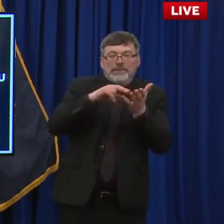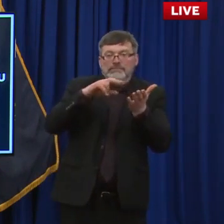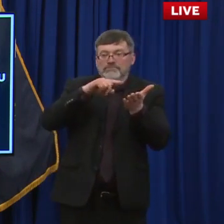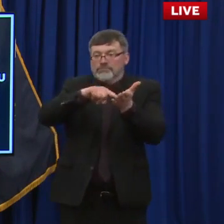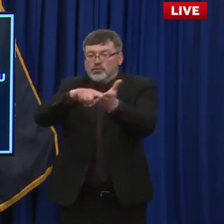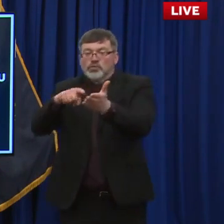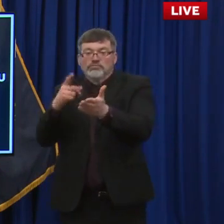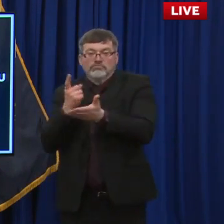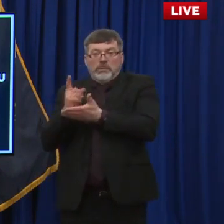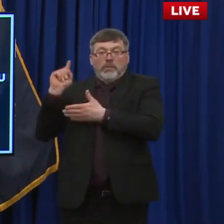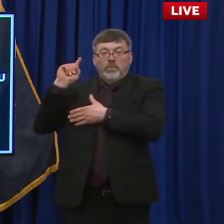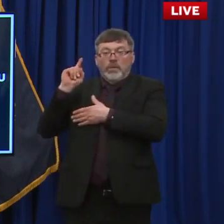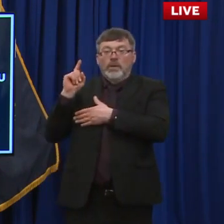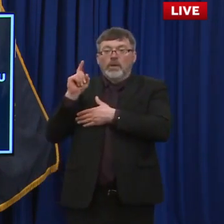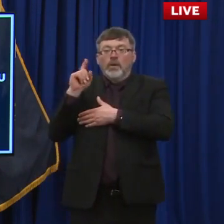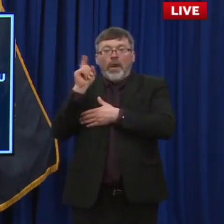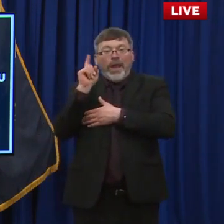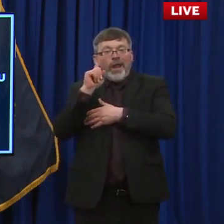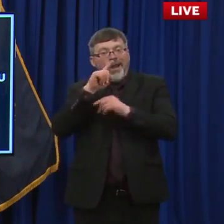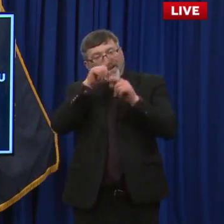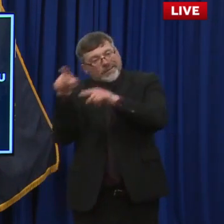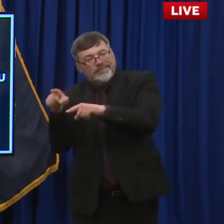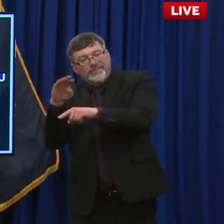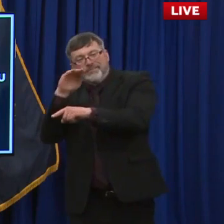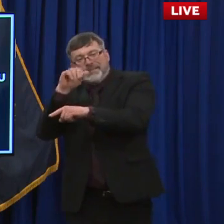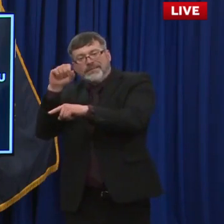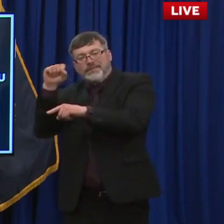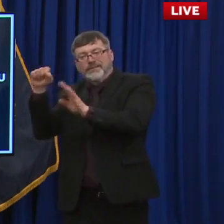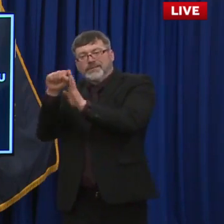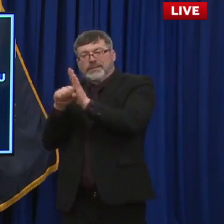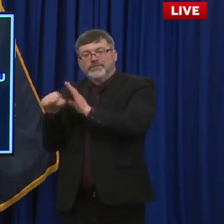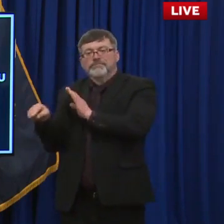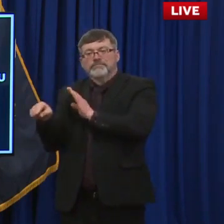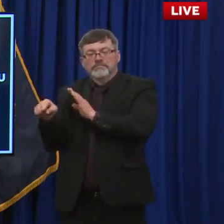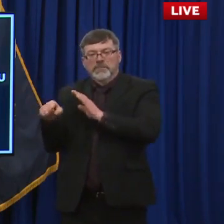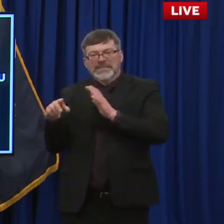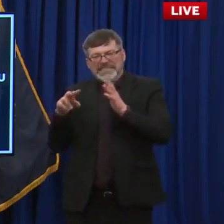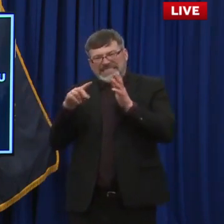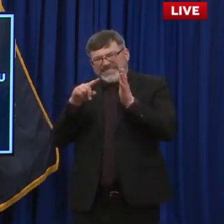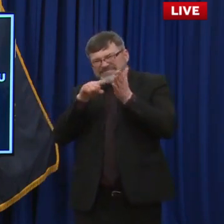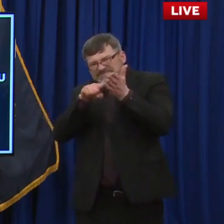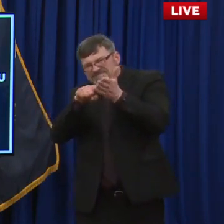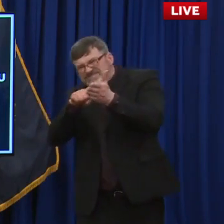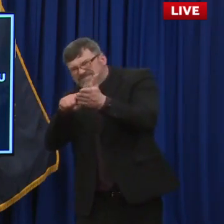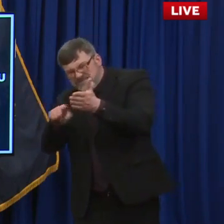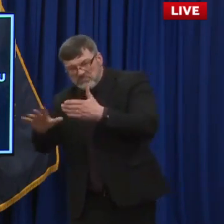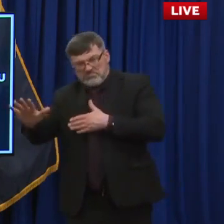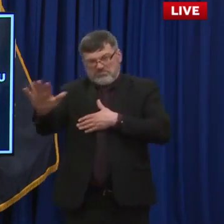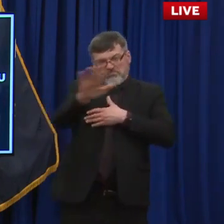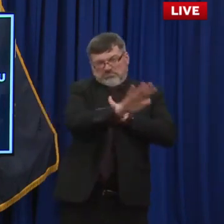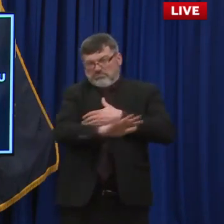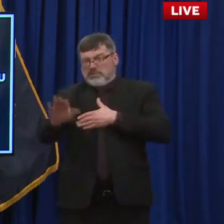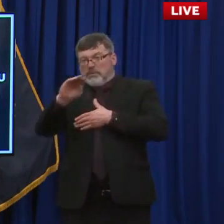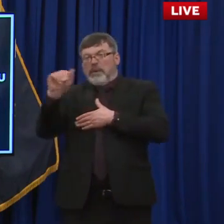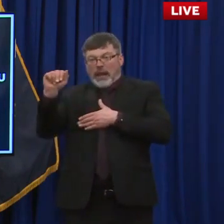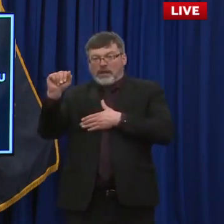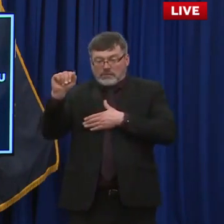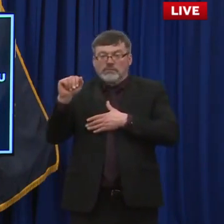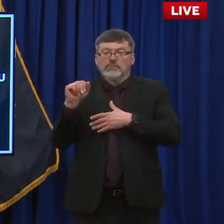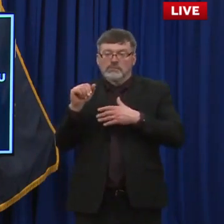Massachusetts. And they were looking at a statewide cohort group of school districts and comparing